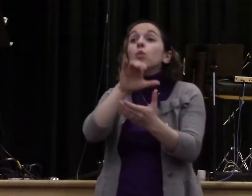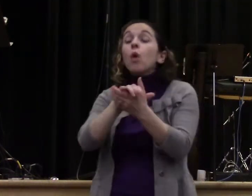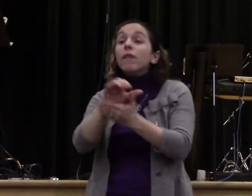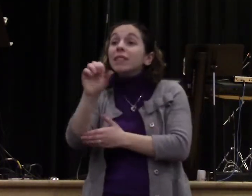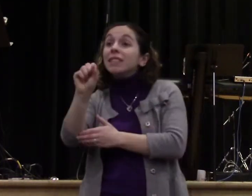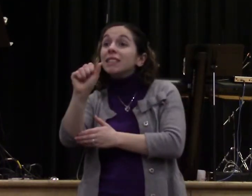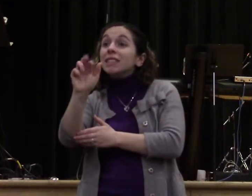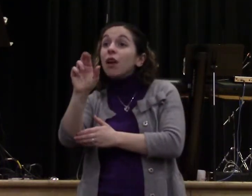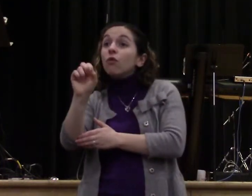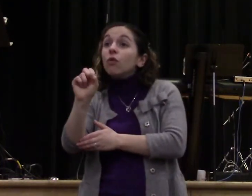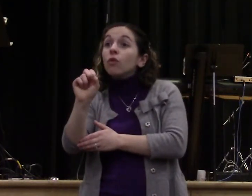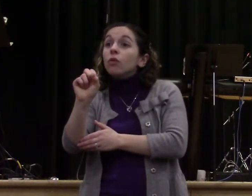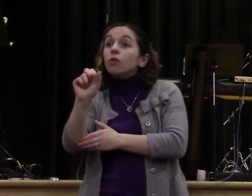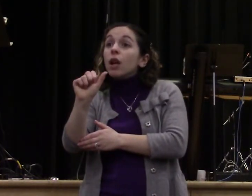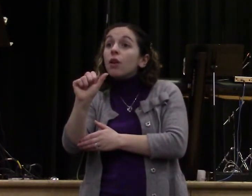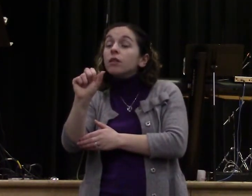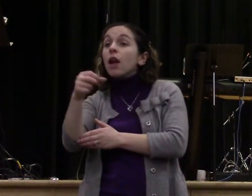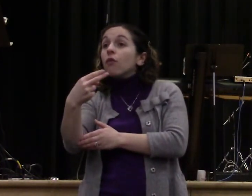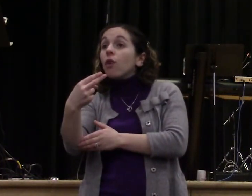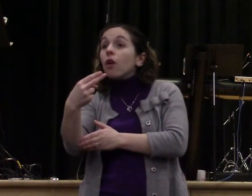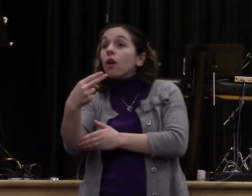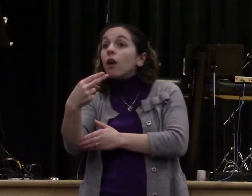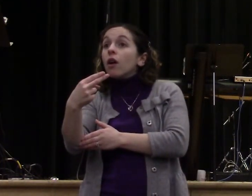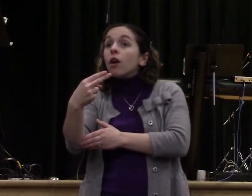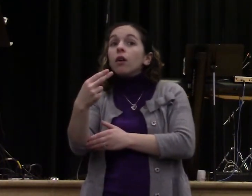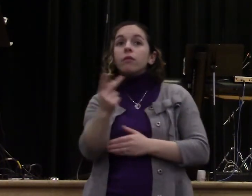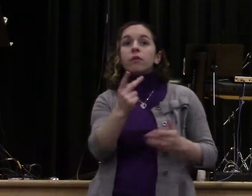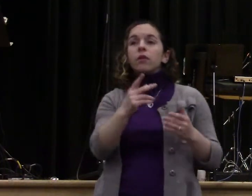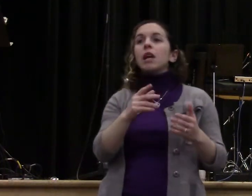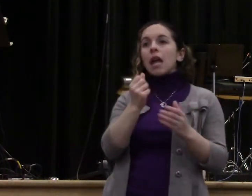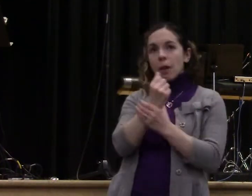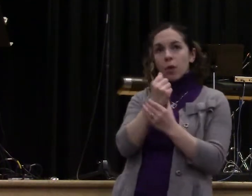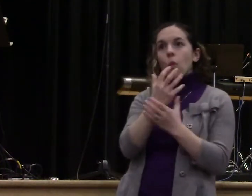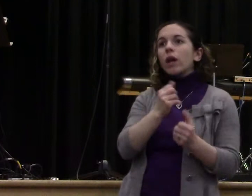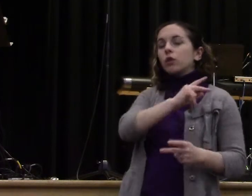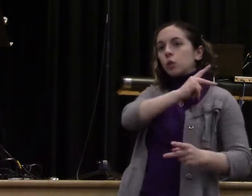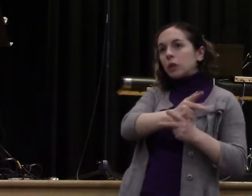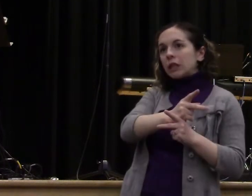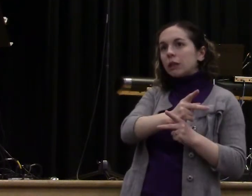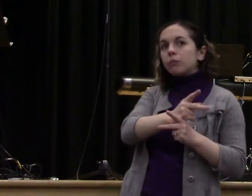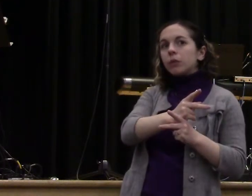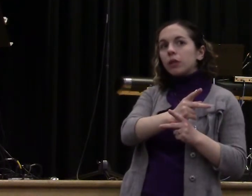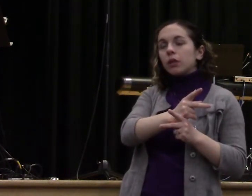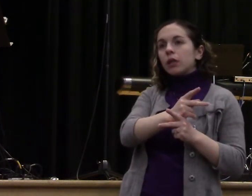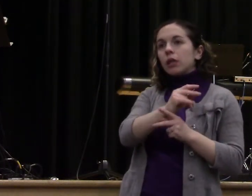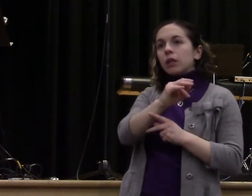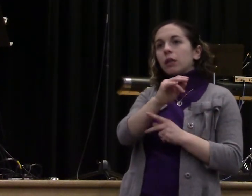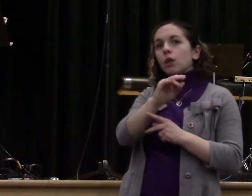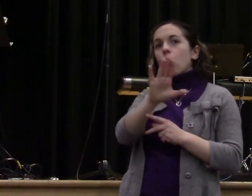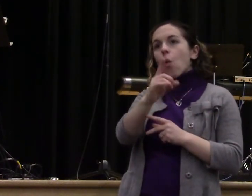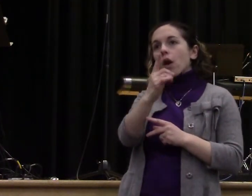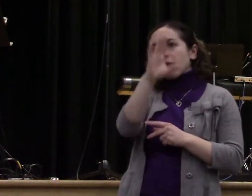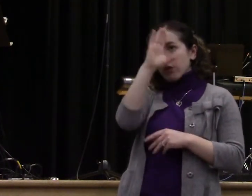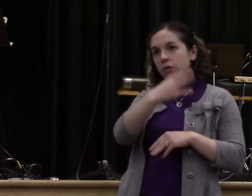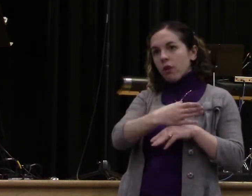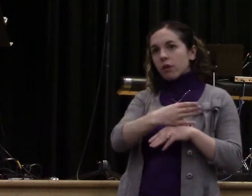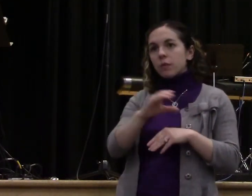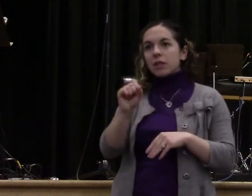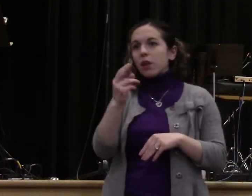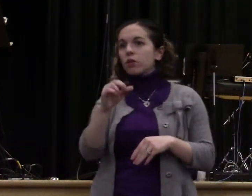and things going on. Abraham wanted to keep Ishmael and Sarah said to let him go. Sarah was fighting with